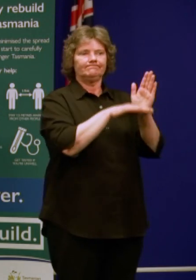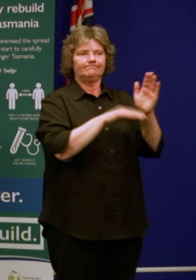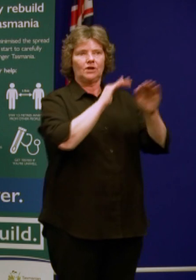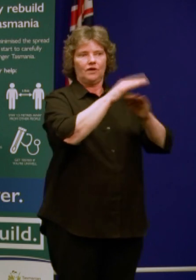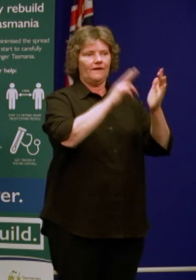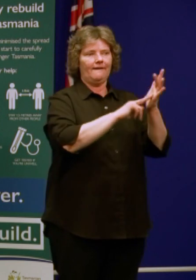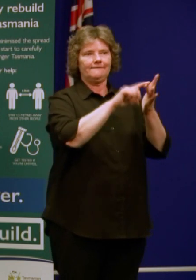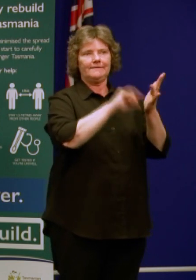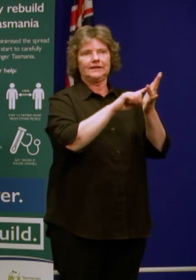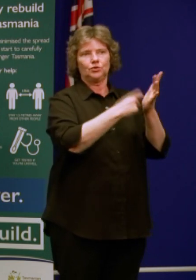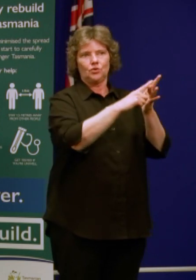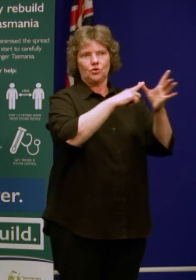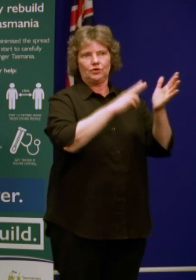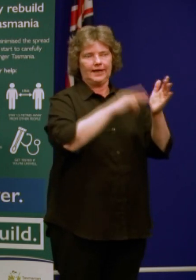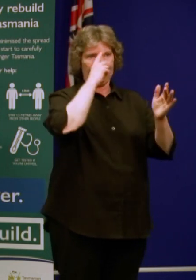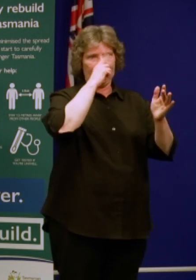from midnight tonight.